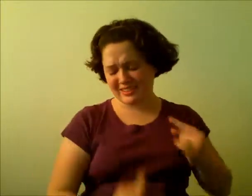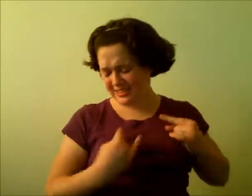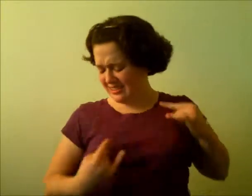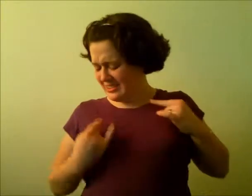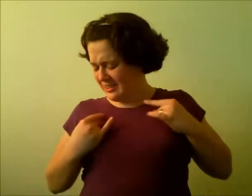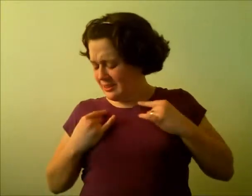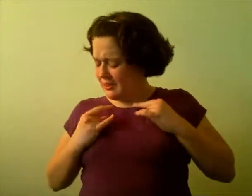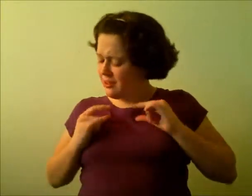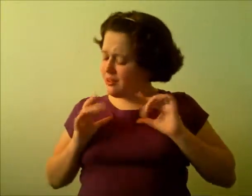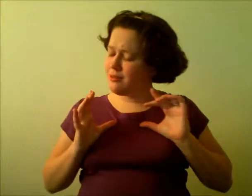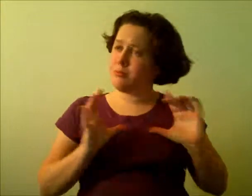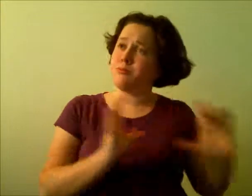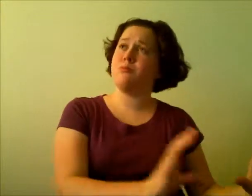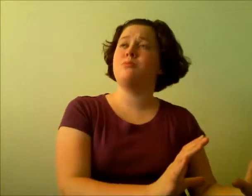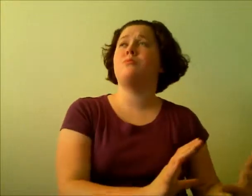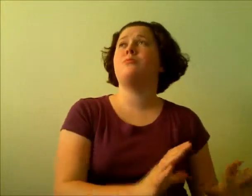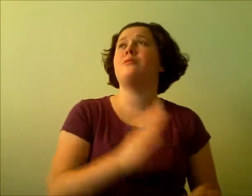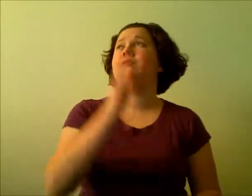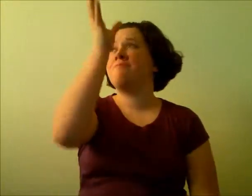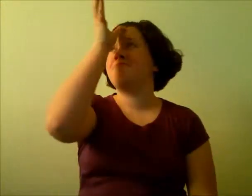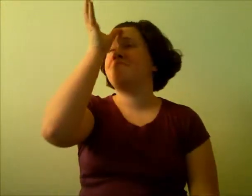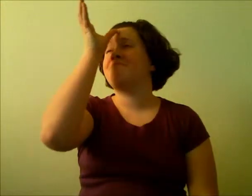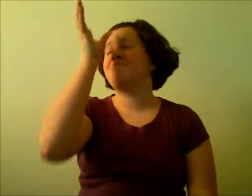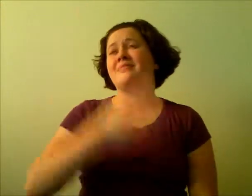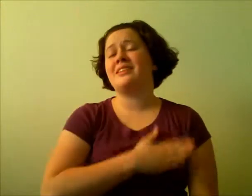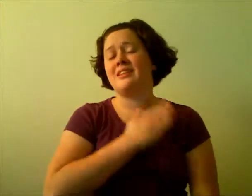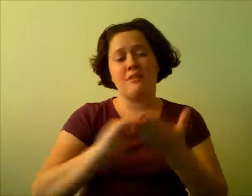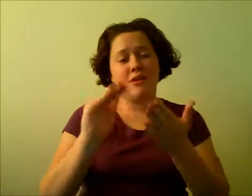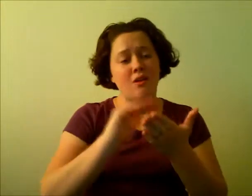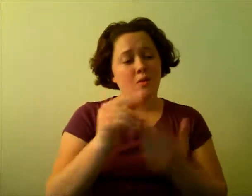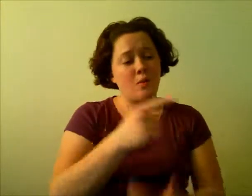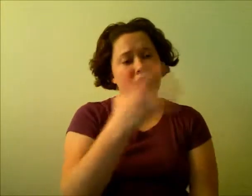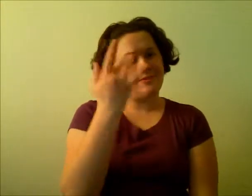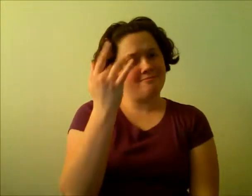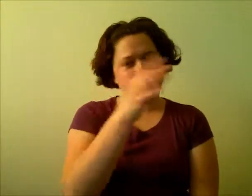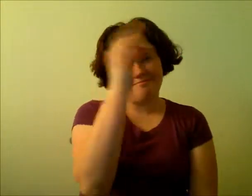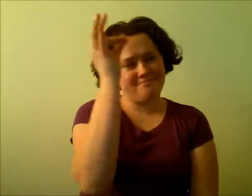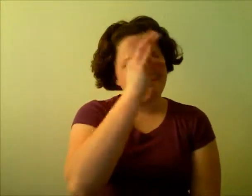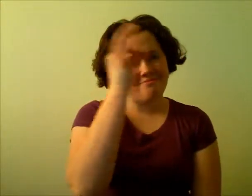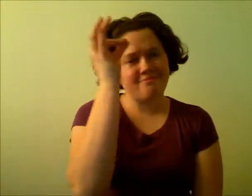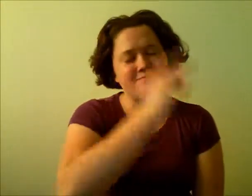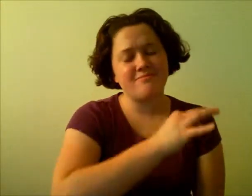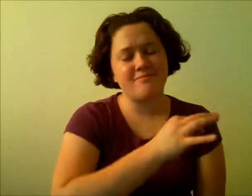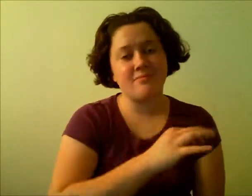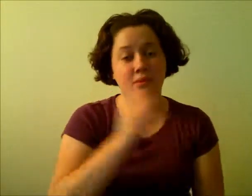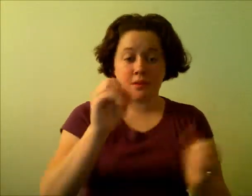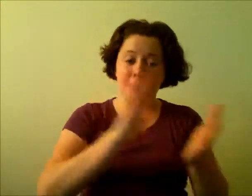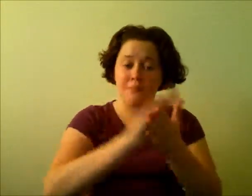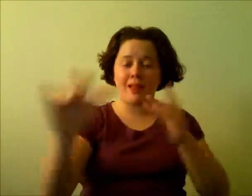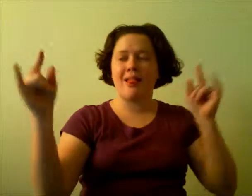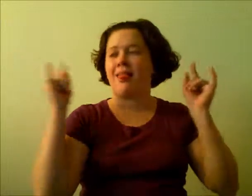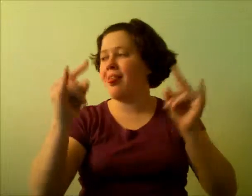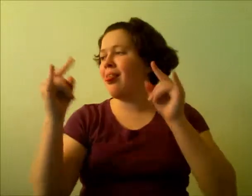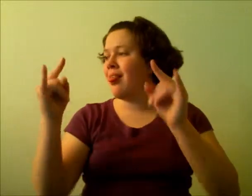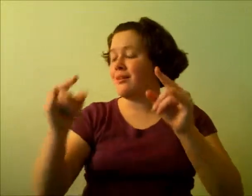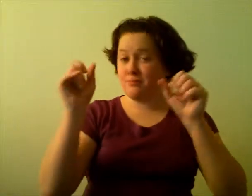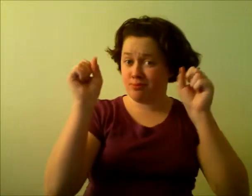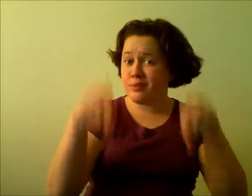fly, and they aim to chew Just say forgive my father, they know not what they do Now you can go and play it like you're all rock and roll